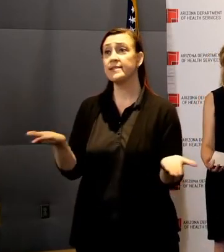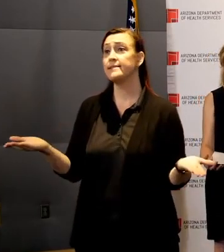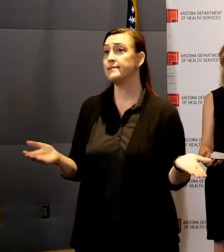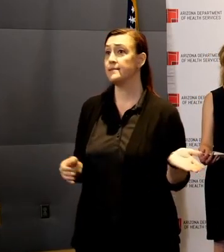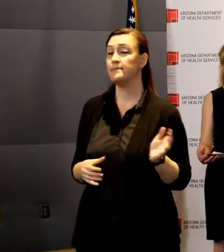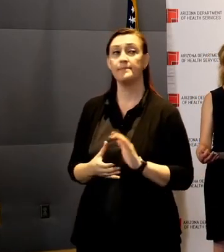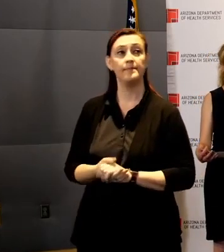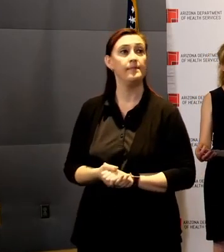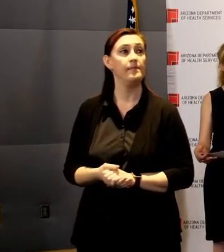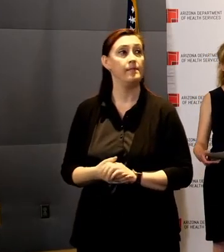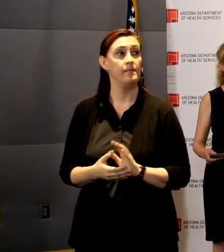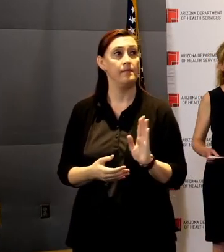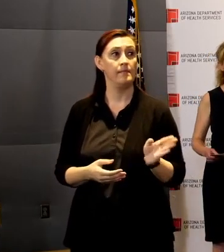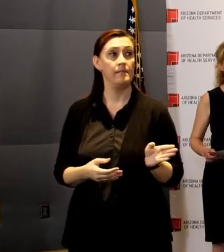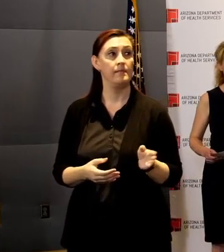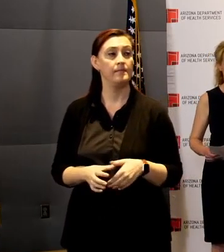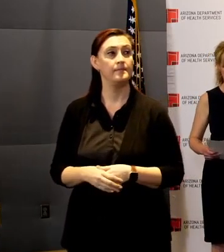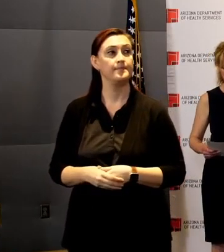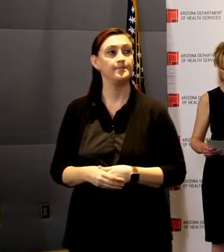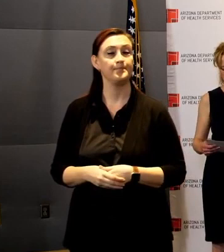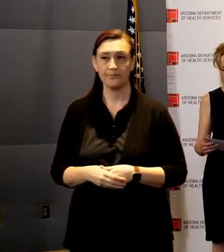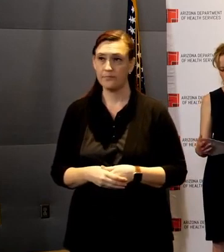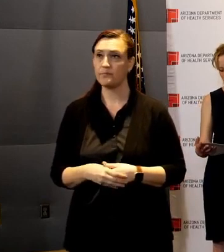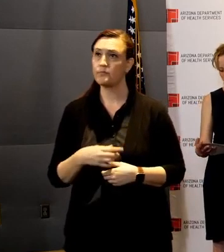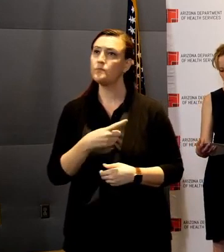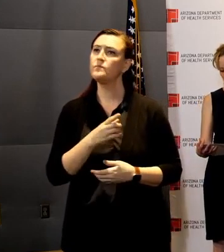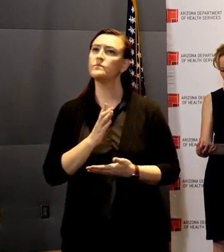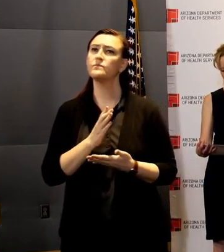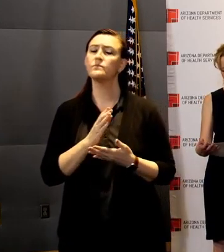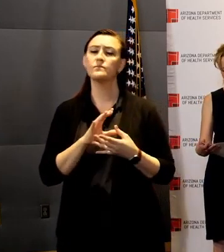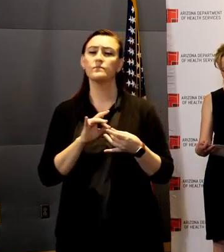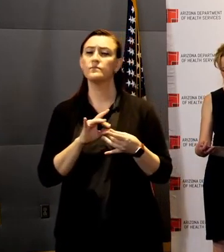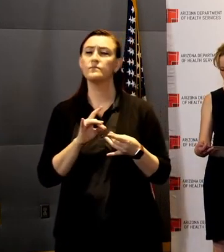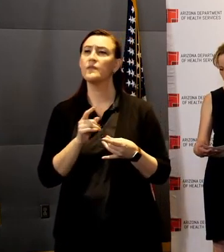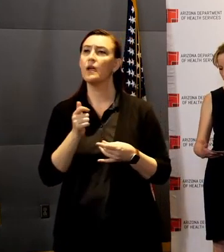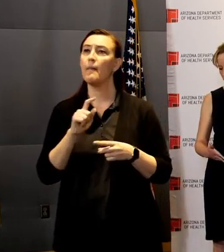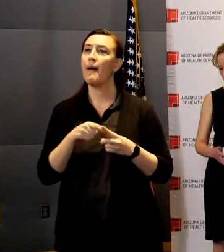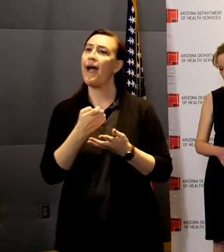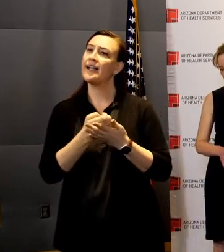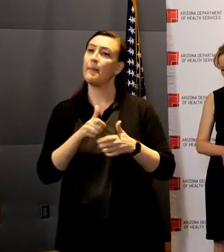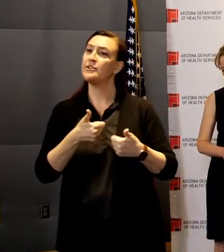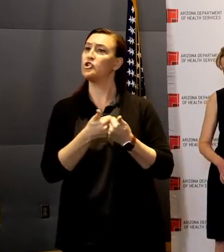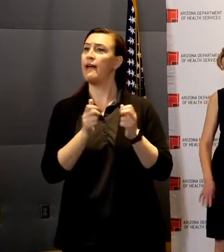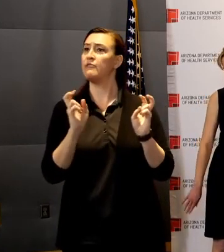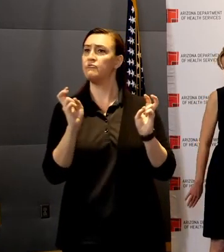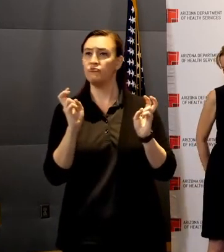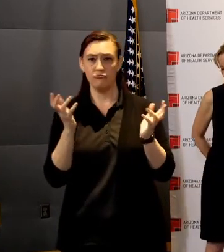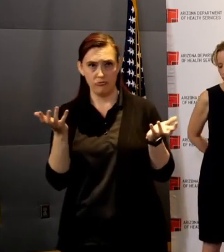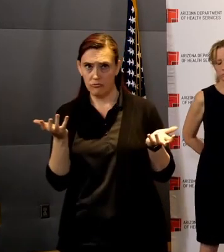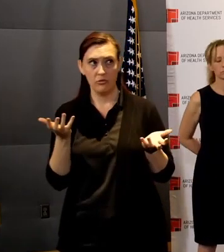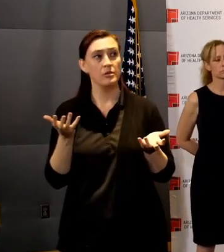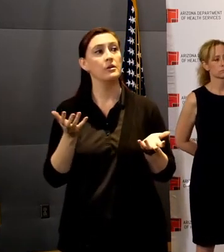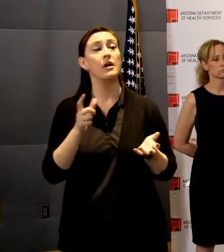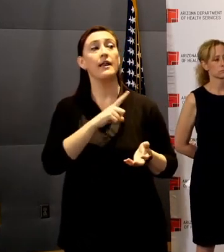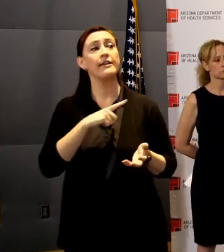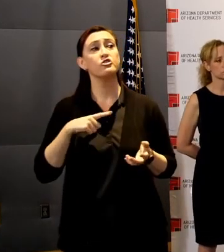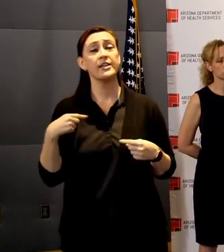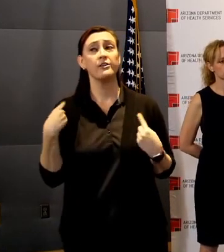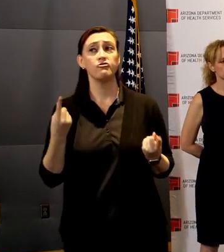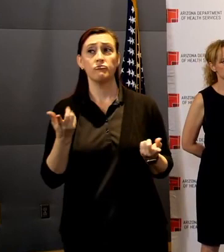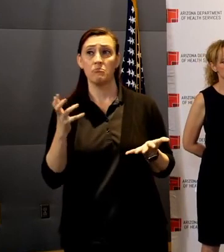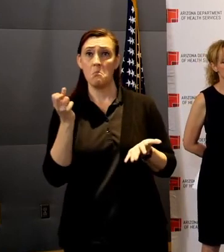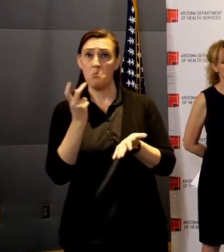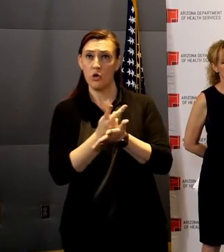Howie, I want to start off with where you left off about the economic challenges. The legislature did approve